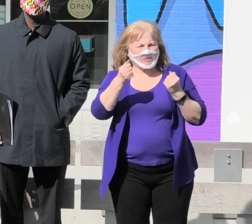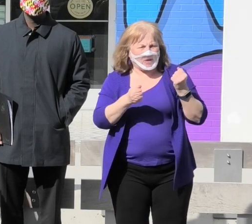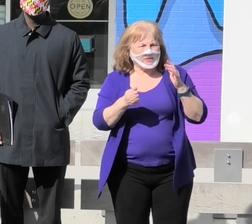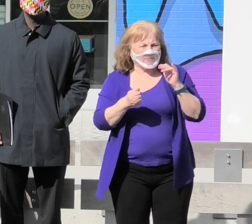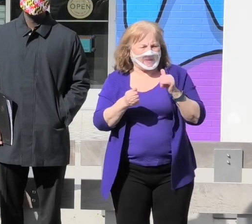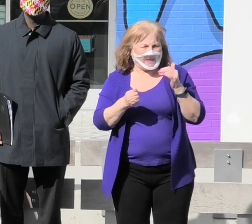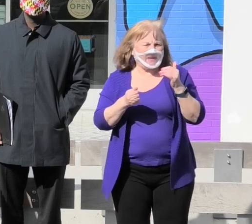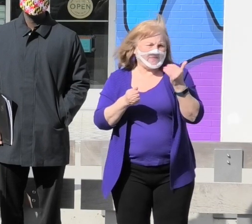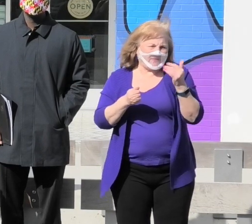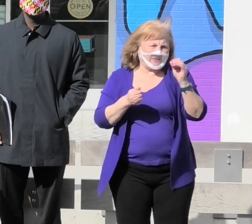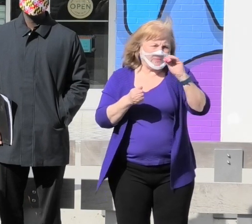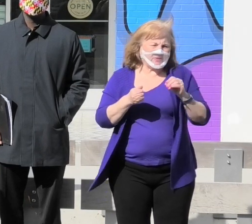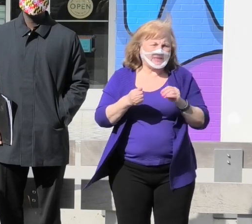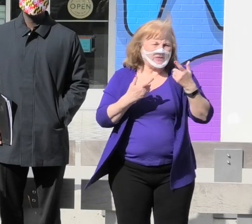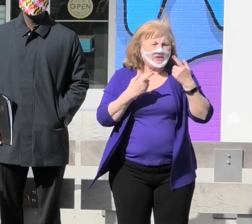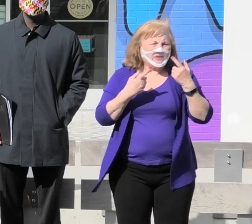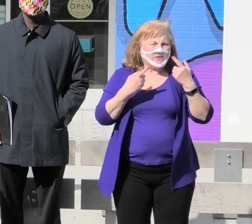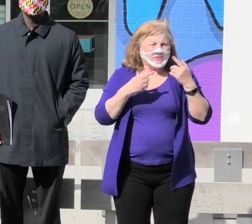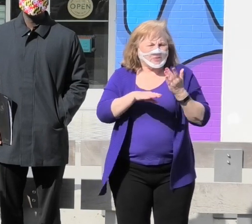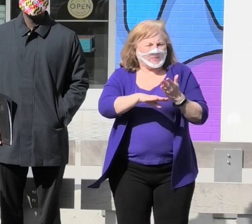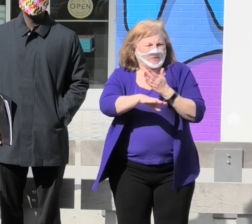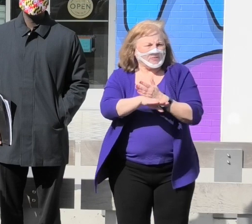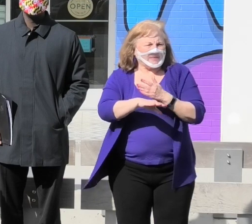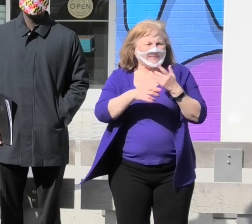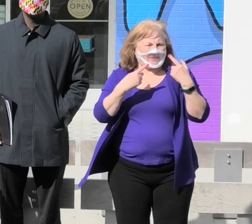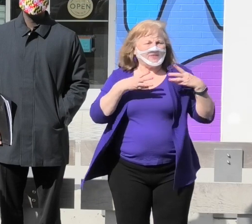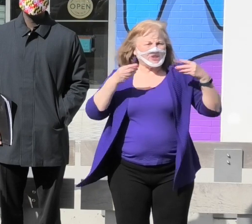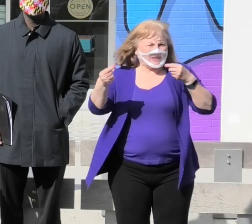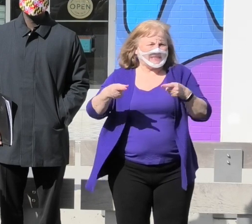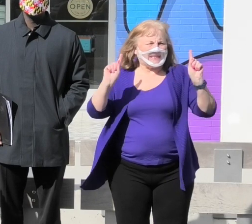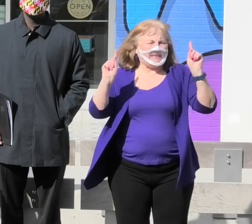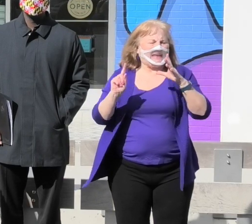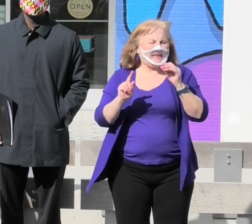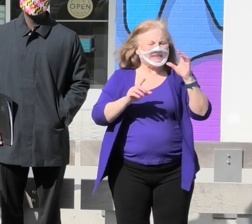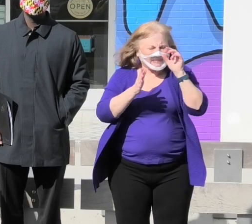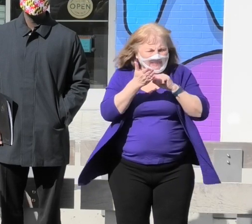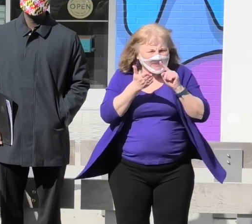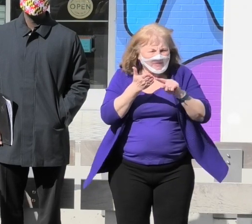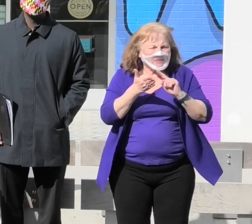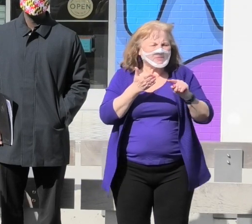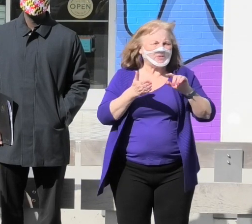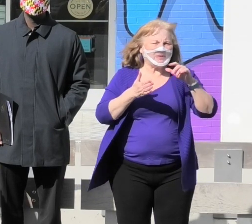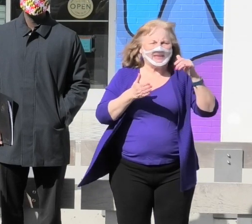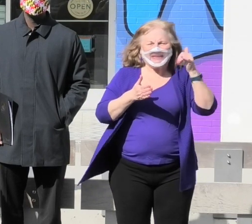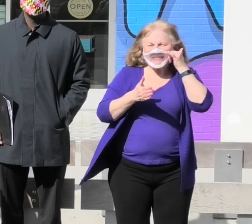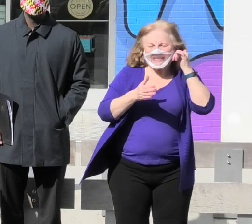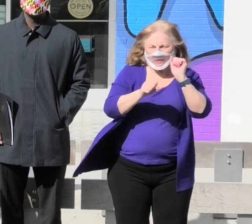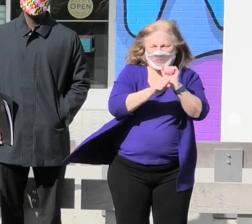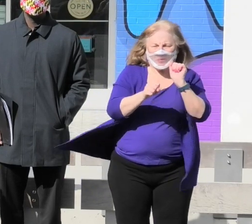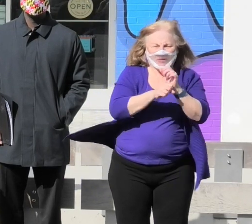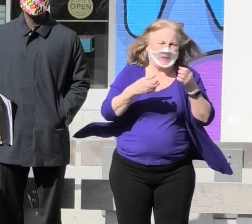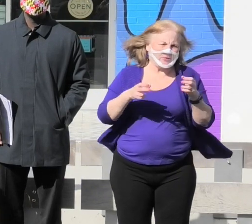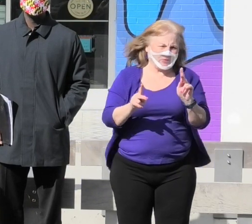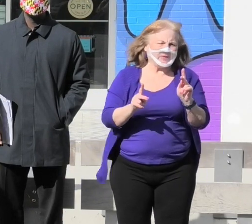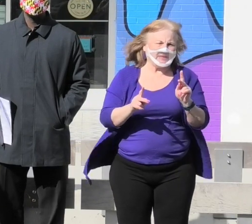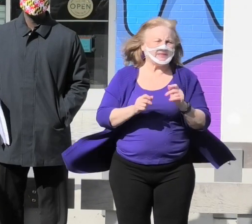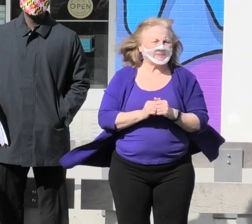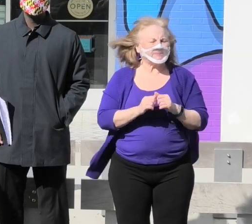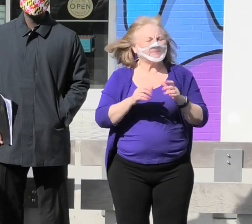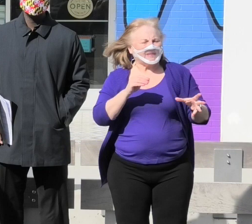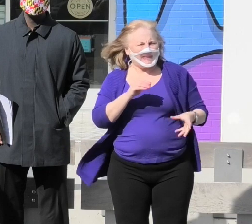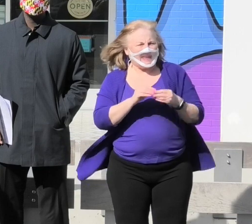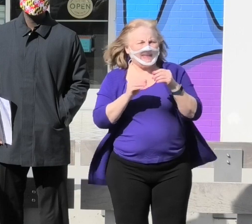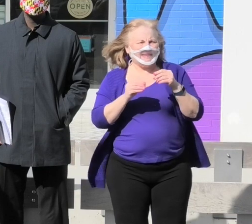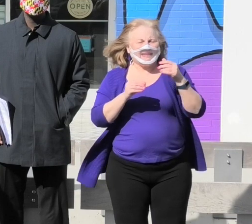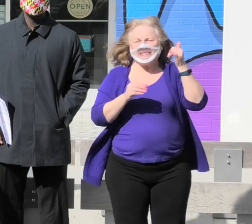increase efficiency, and continuing to explore opportunities for teleworking. And finally, adding